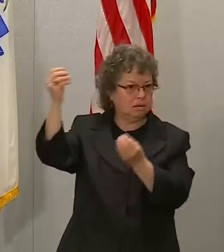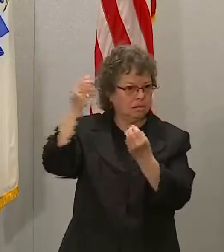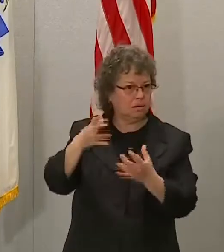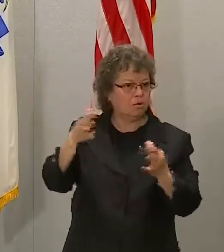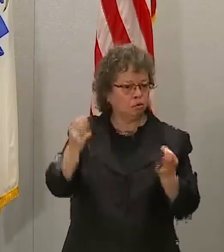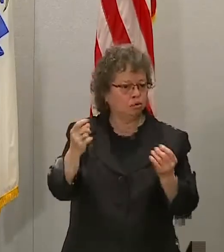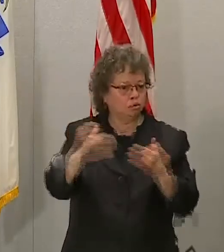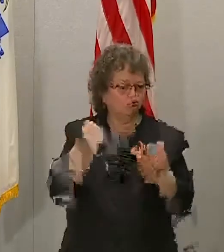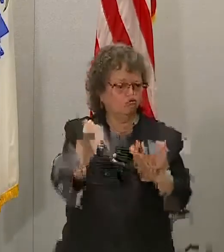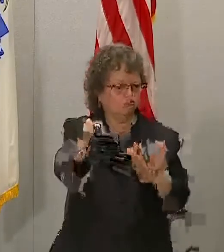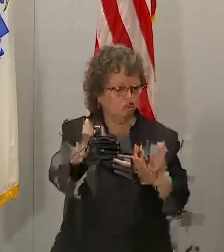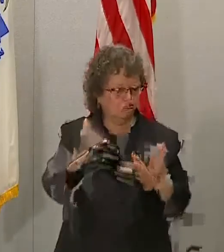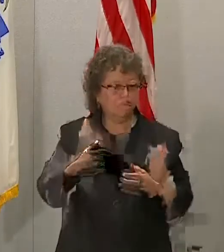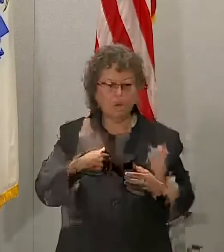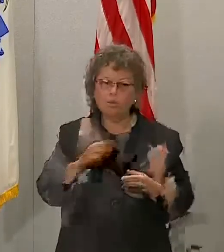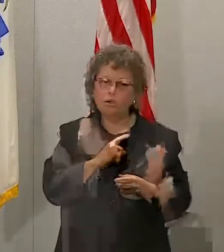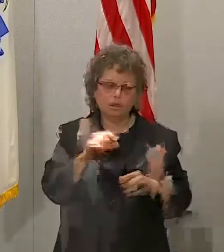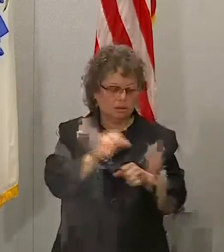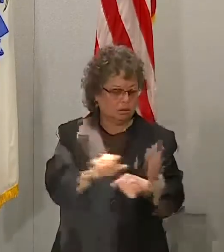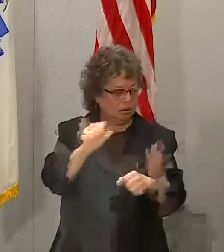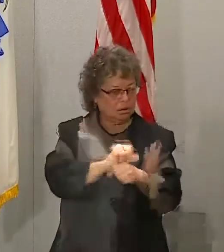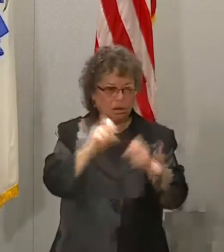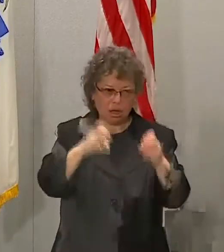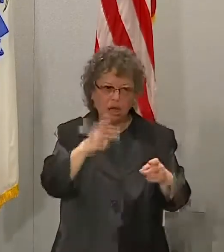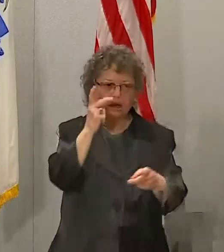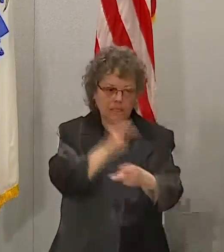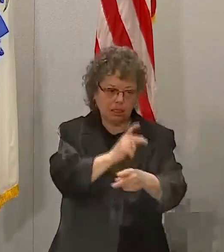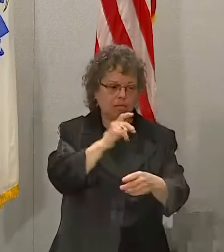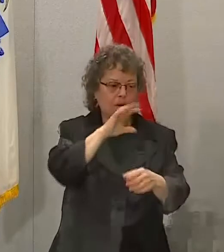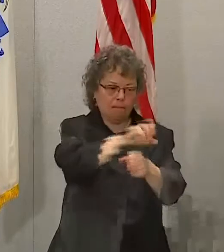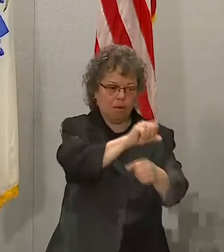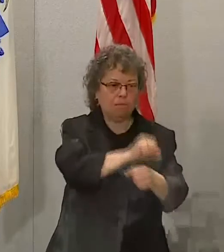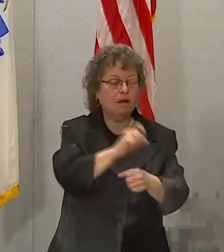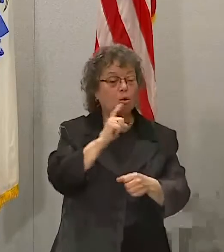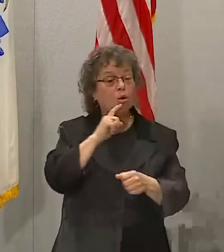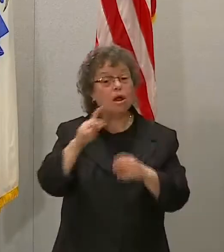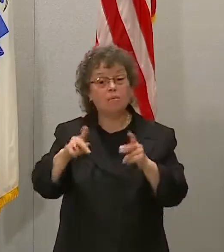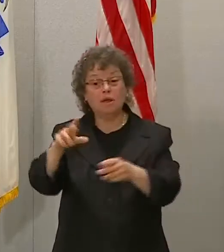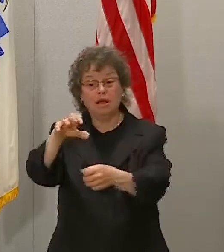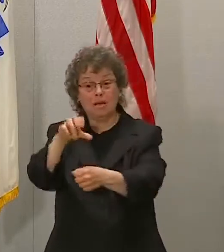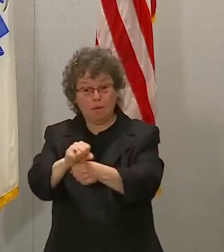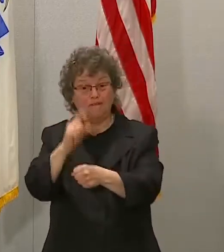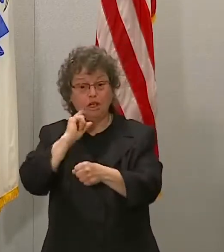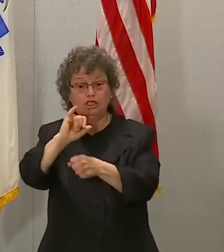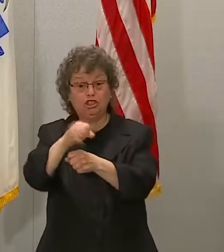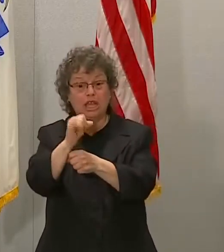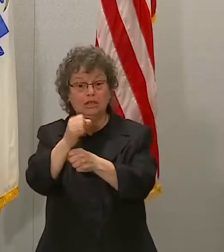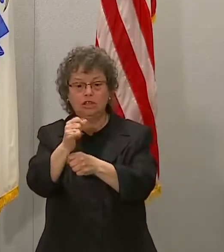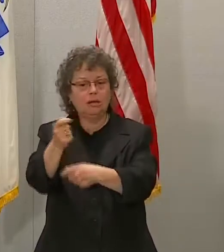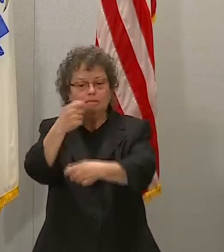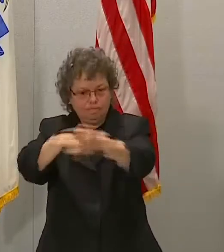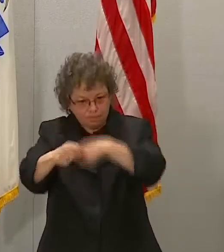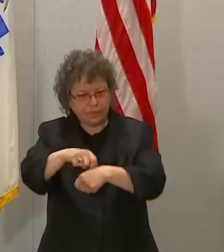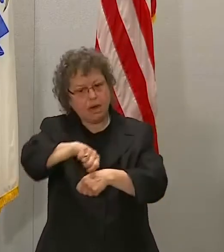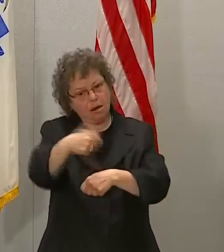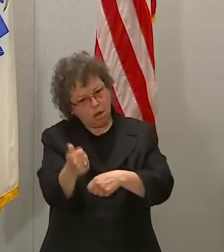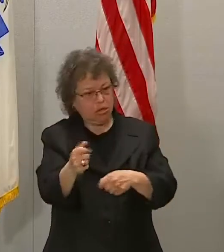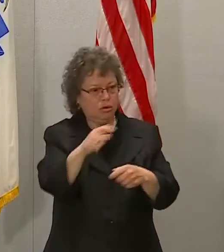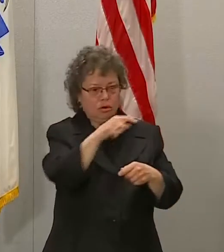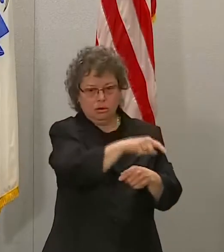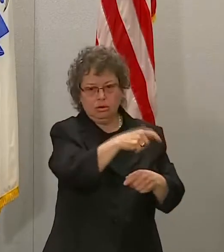to make sure we reschedule appointments for people that were scheduled for J&J and continue to pursue the program that we've got in place.